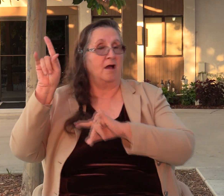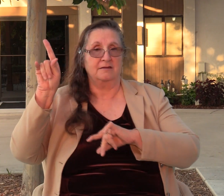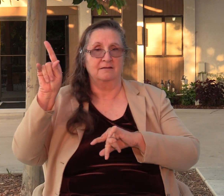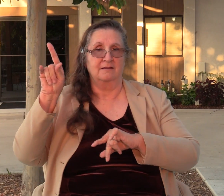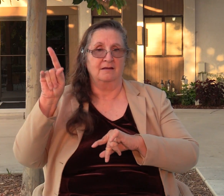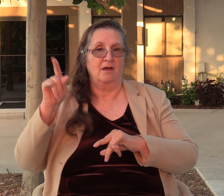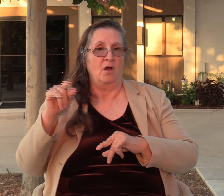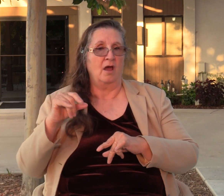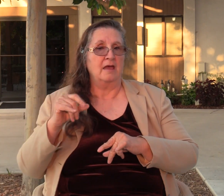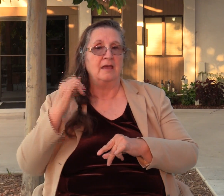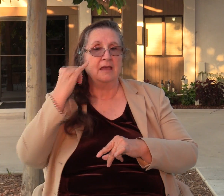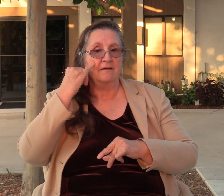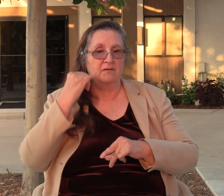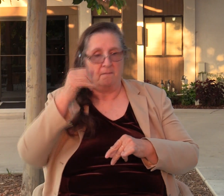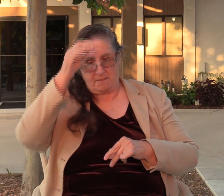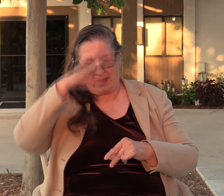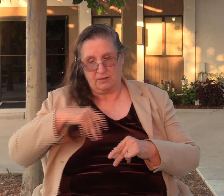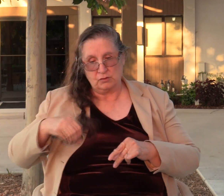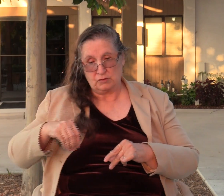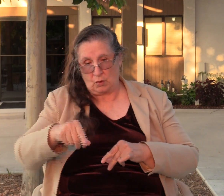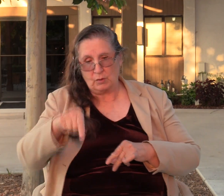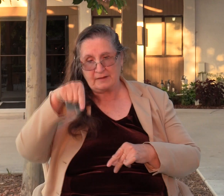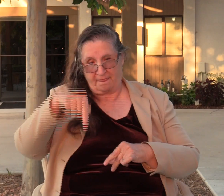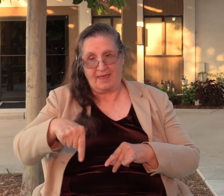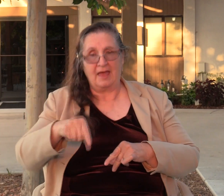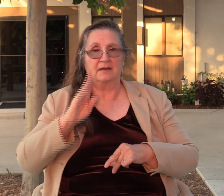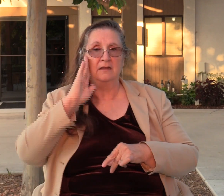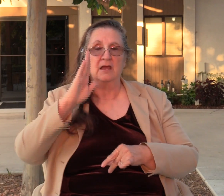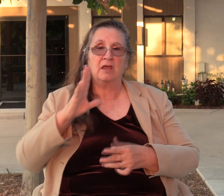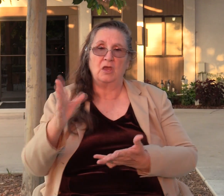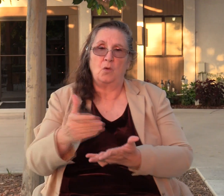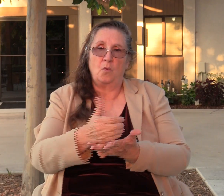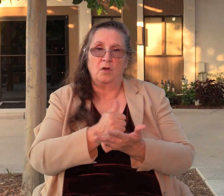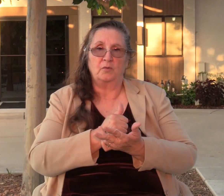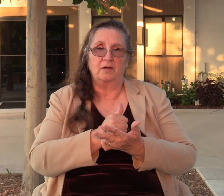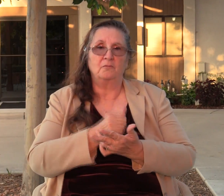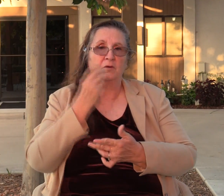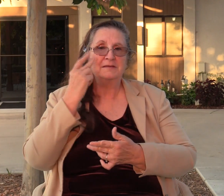sows, that he will also reap. And we're going to see that tonight, big time.